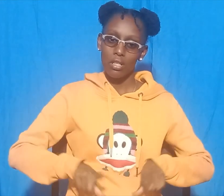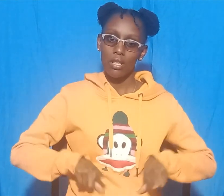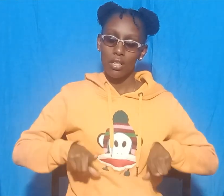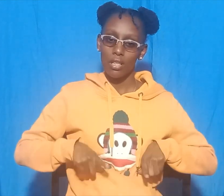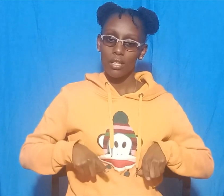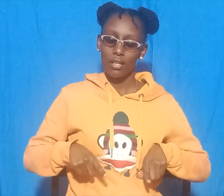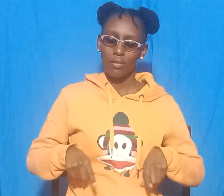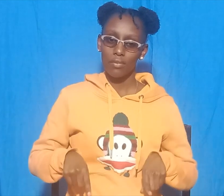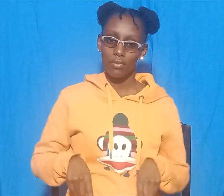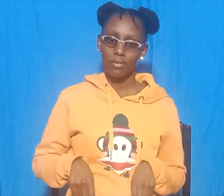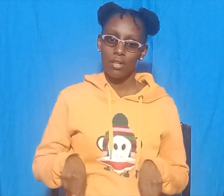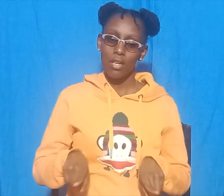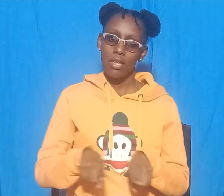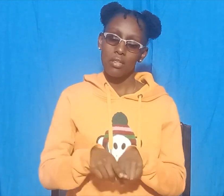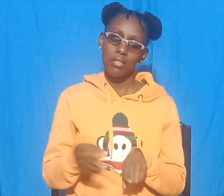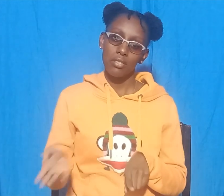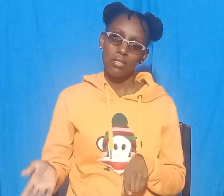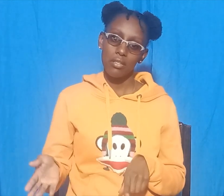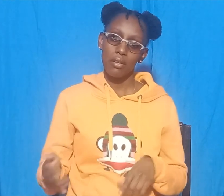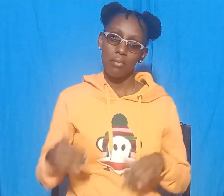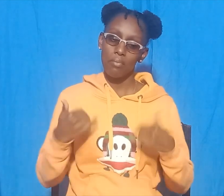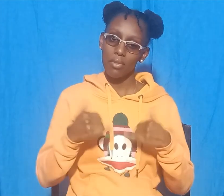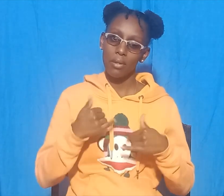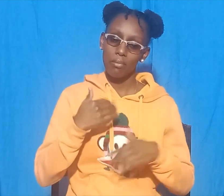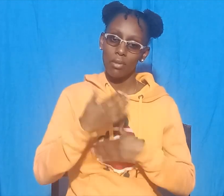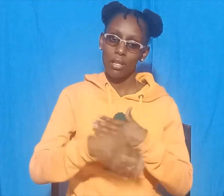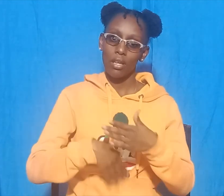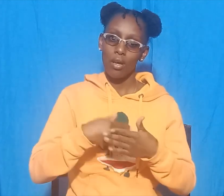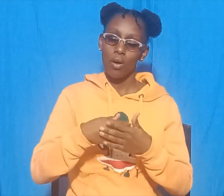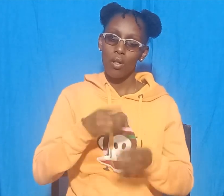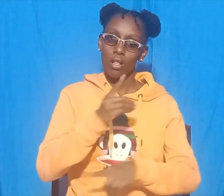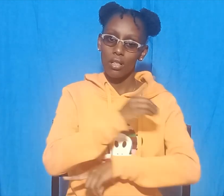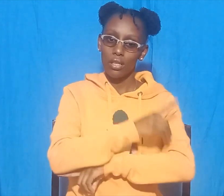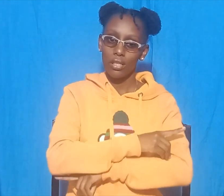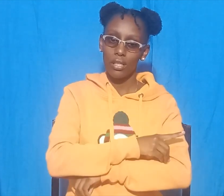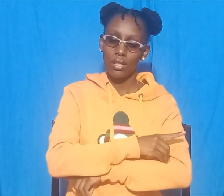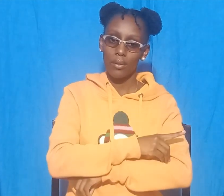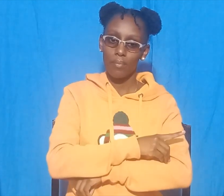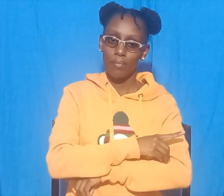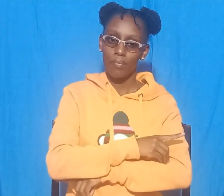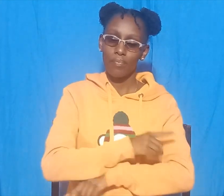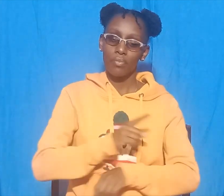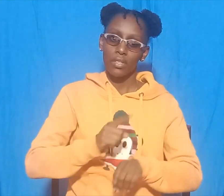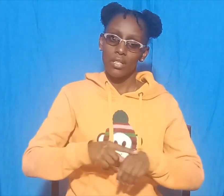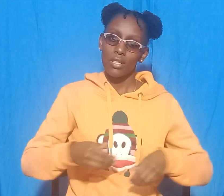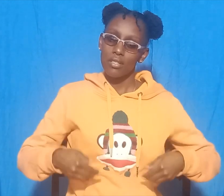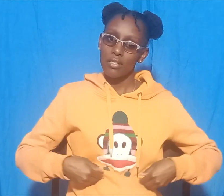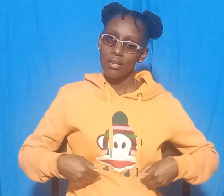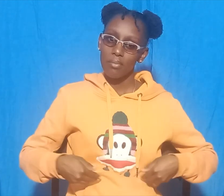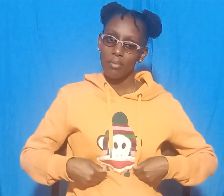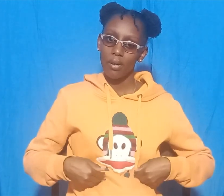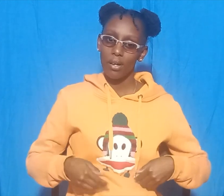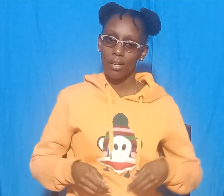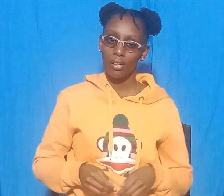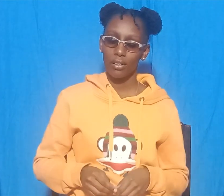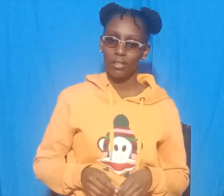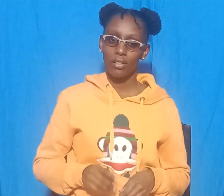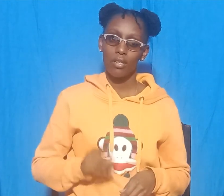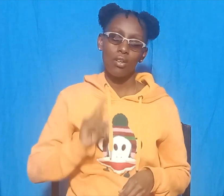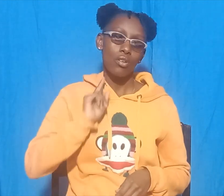He played in the branches all day and when he was hungry, he ate the sweet